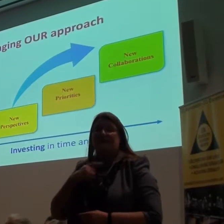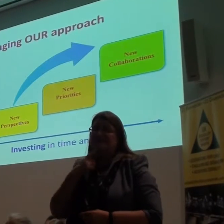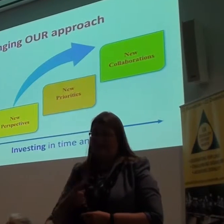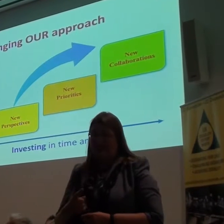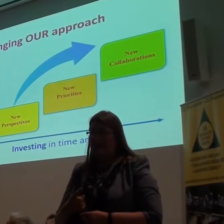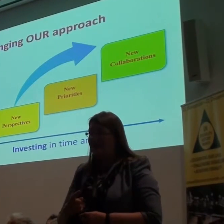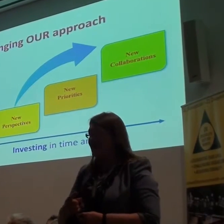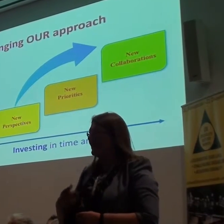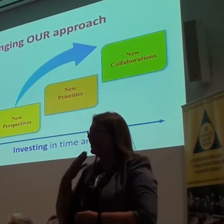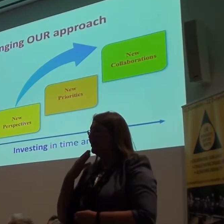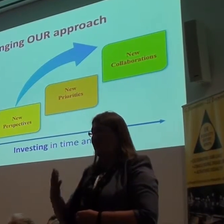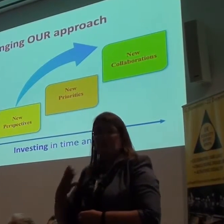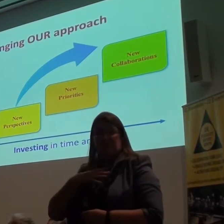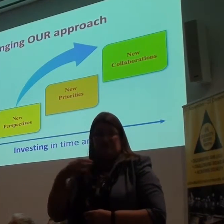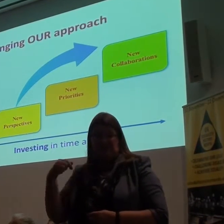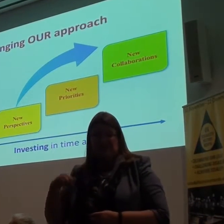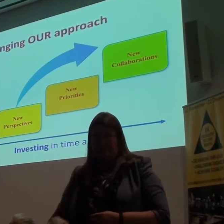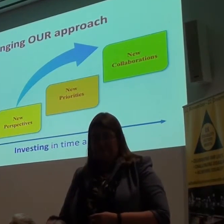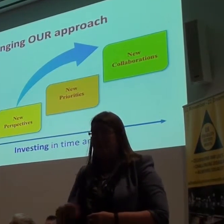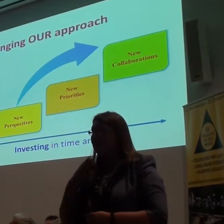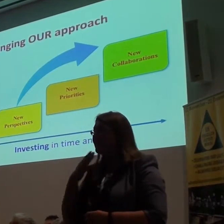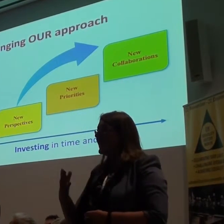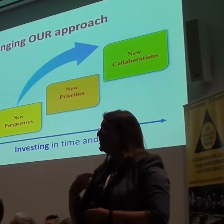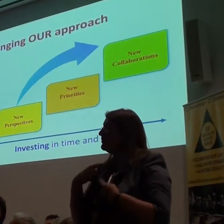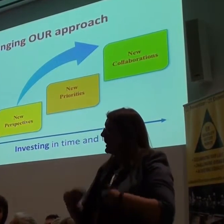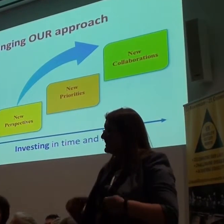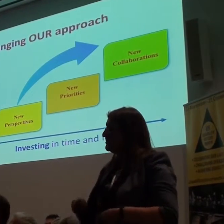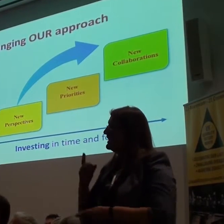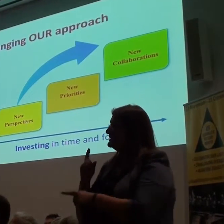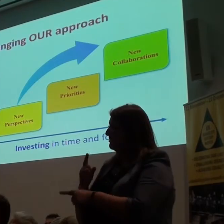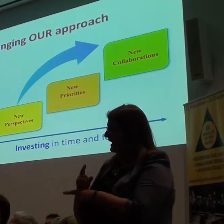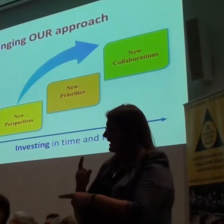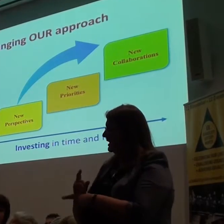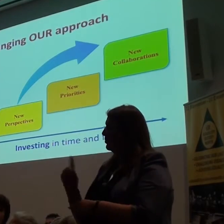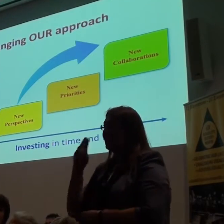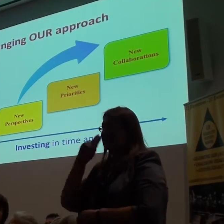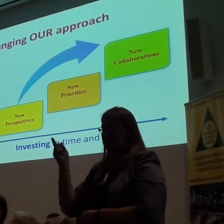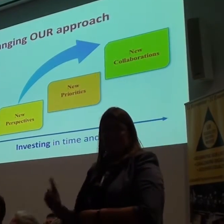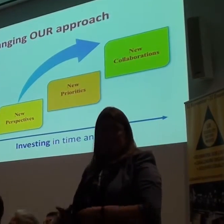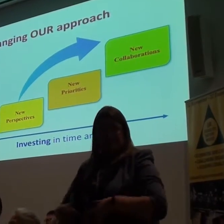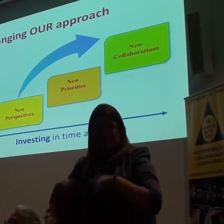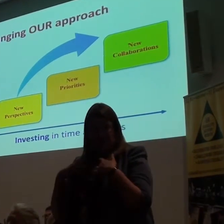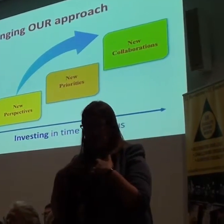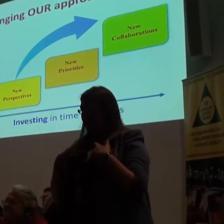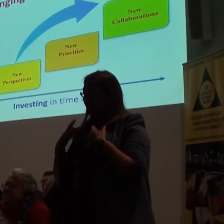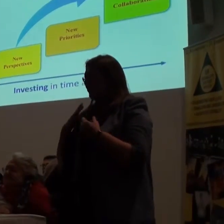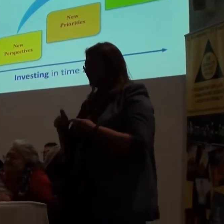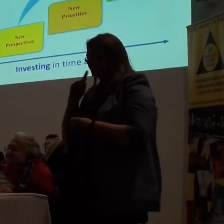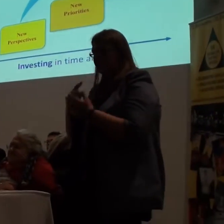all I can say is thank you for inviting me here this evening and letting me speak to you all about how deaf